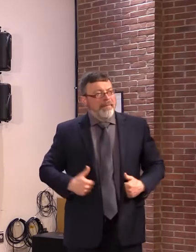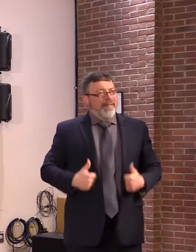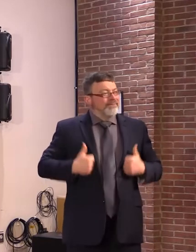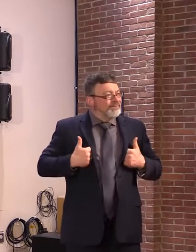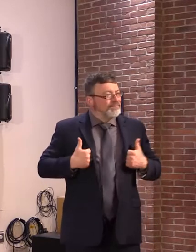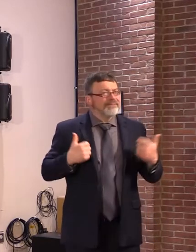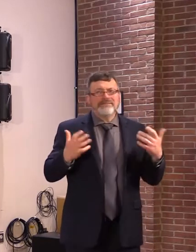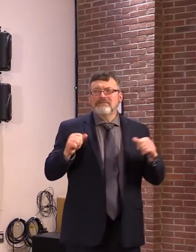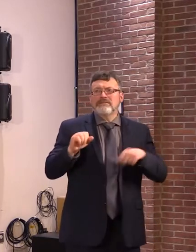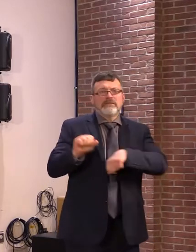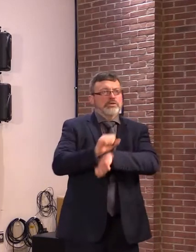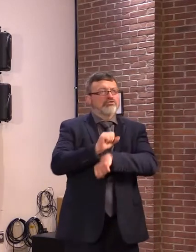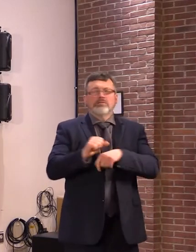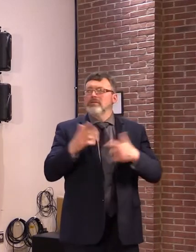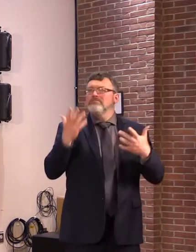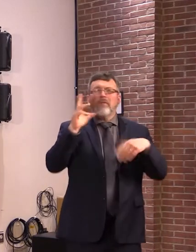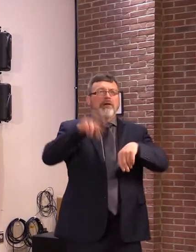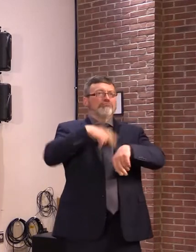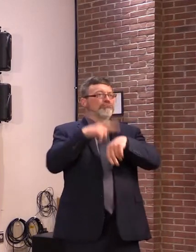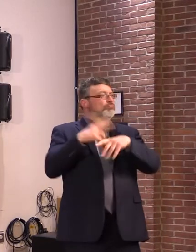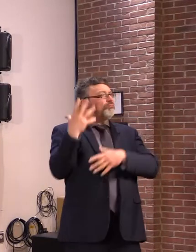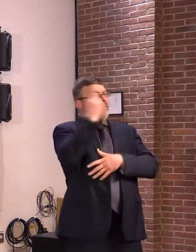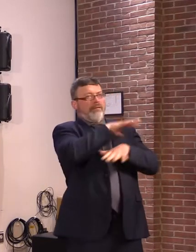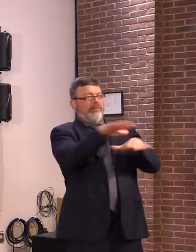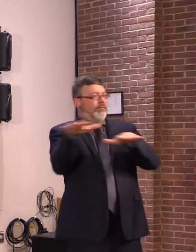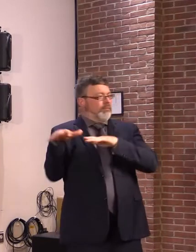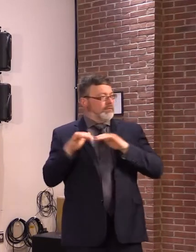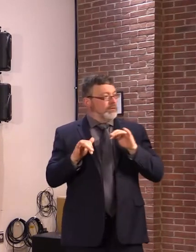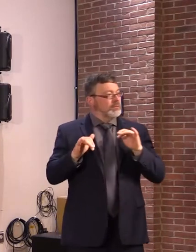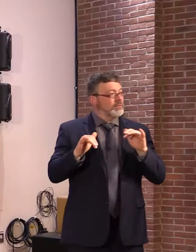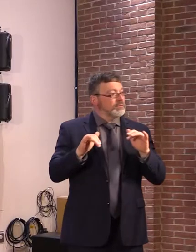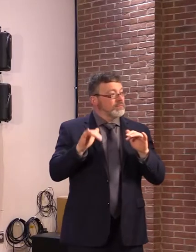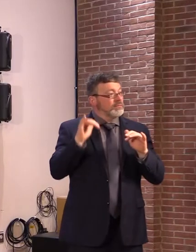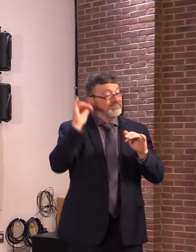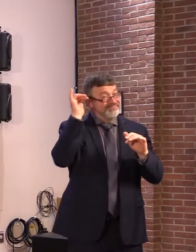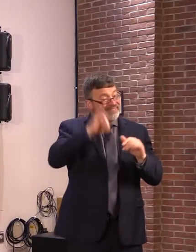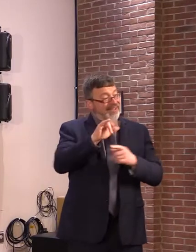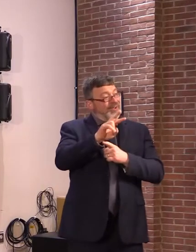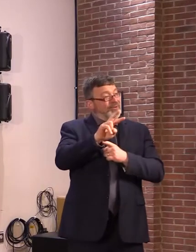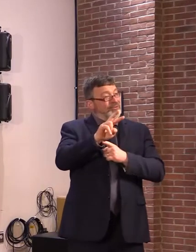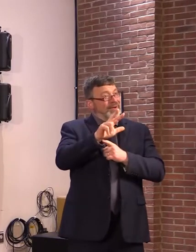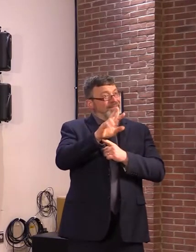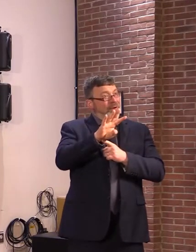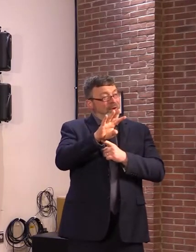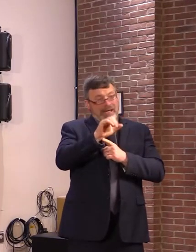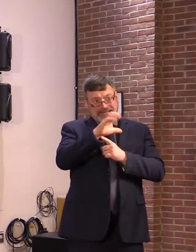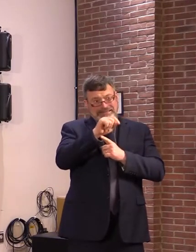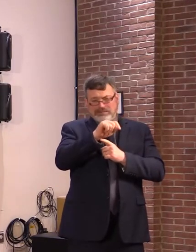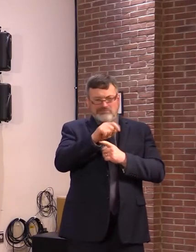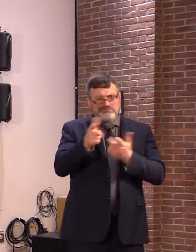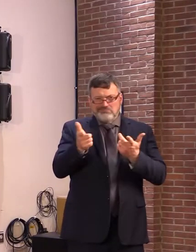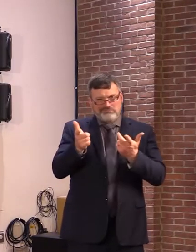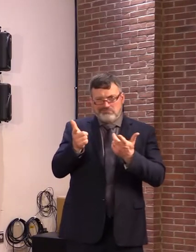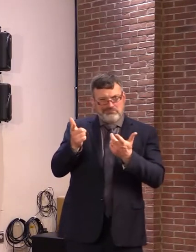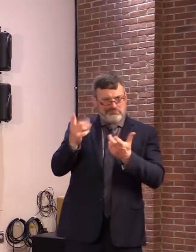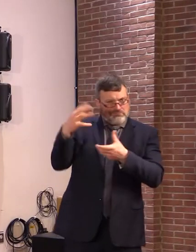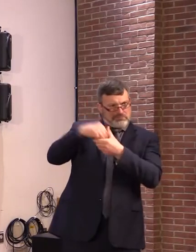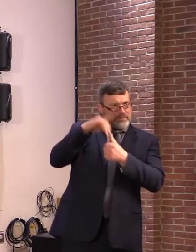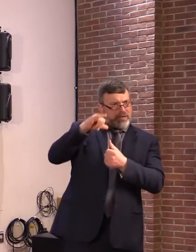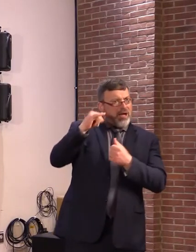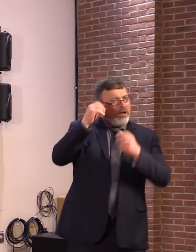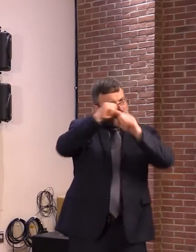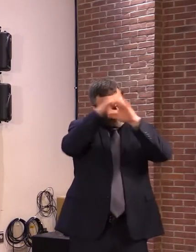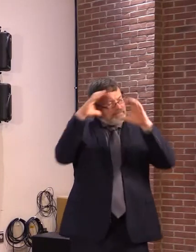And unfortunately, 234 failed to include the provision that the governor talked about and the mayor talked about that would have exempted our